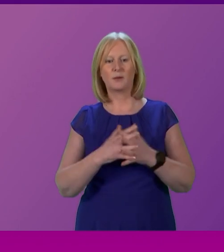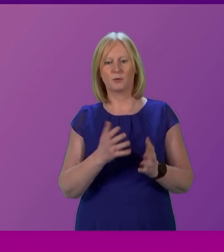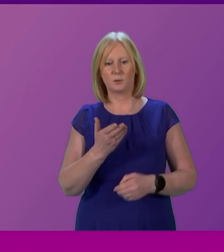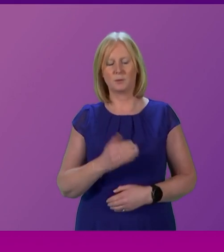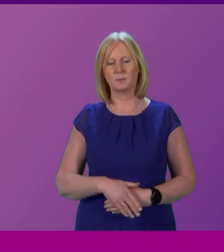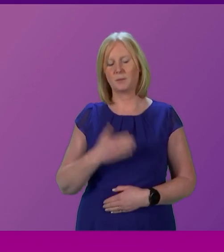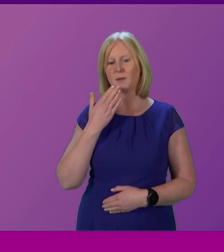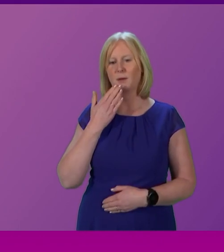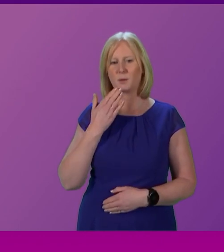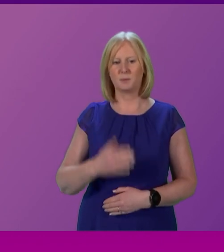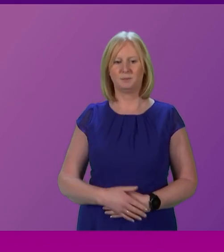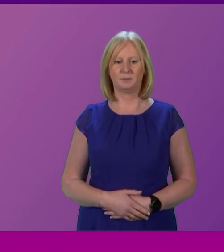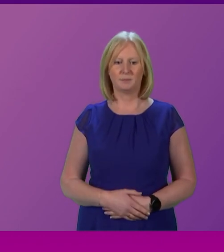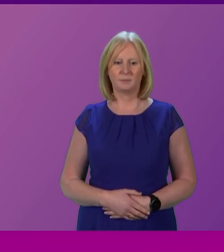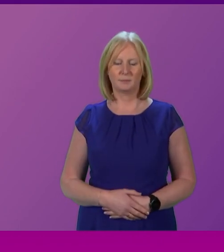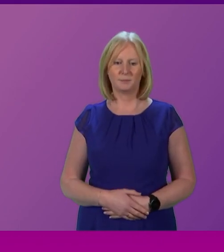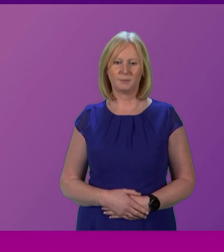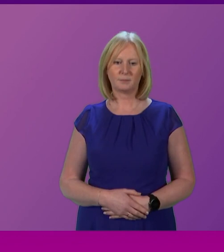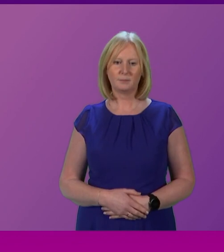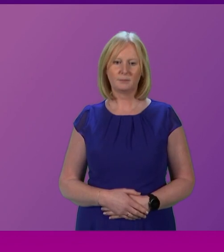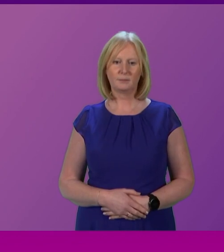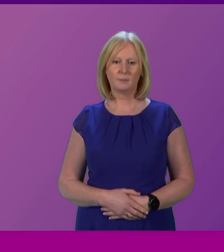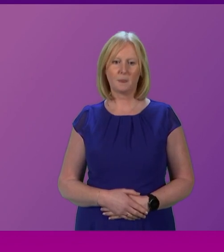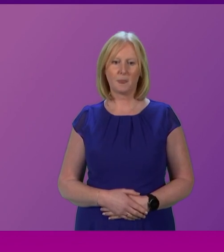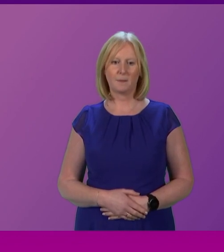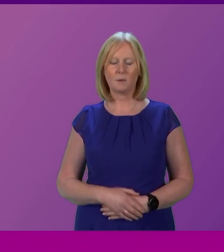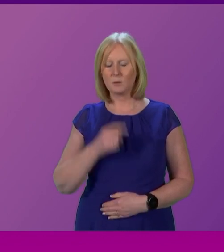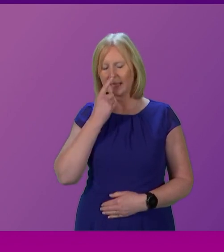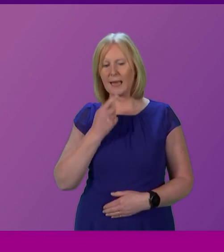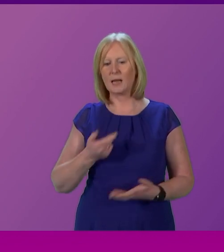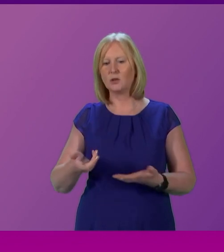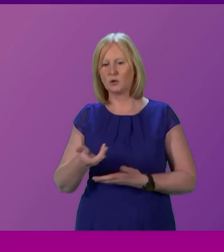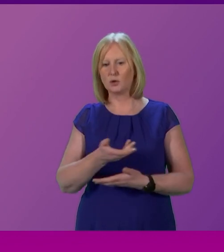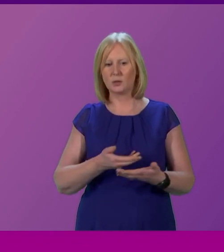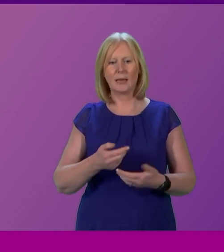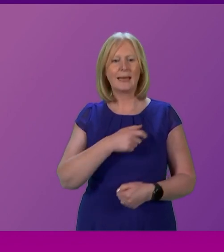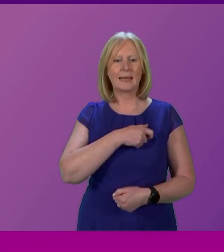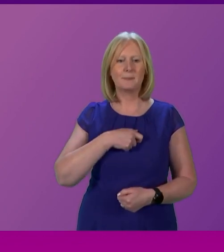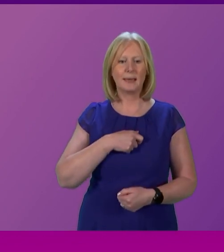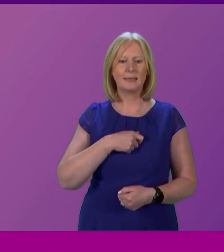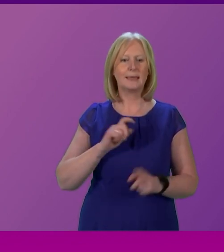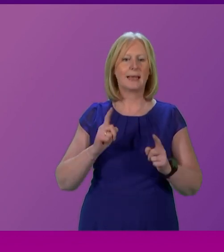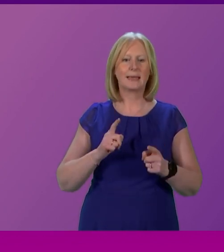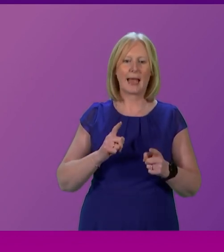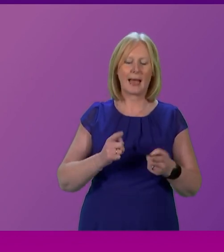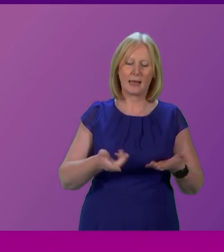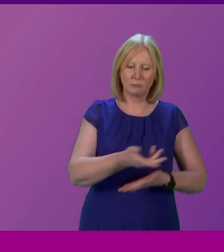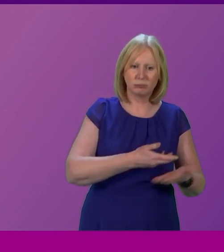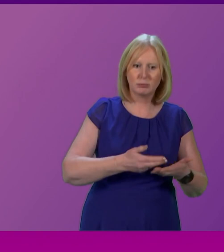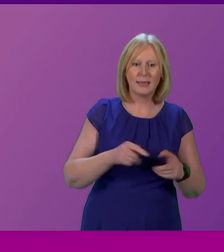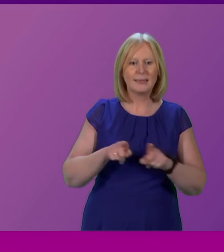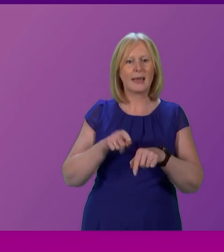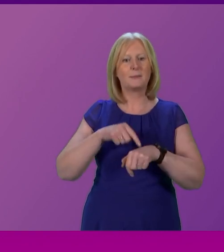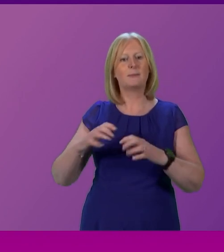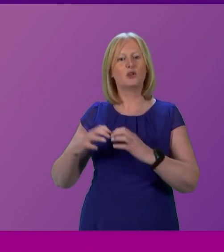deputy presiding officer. We can discuss that comment. Yes committees can't sit while the chamber is sitting. And that's